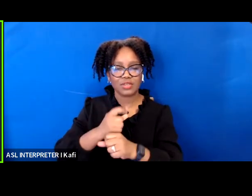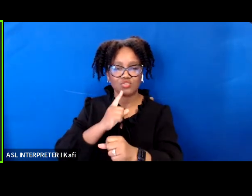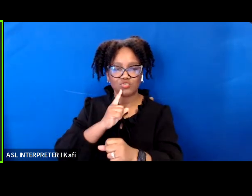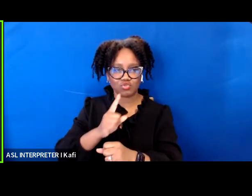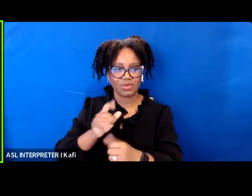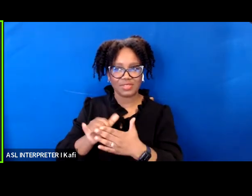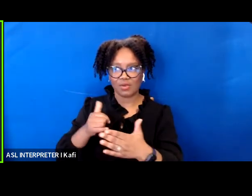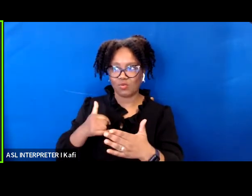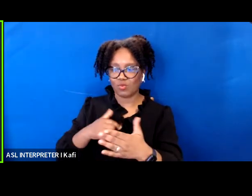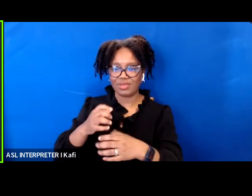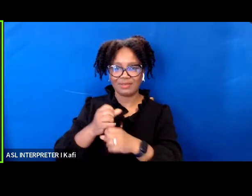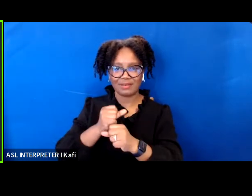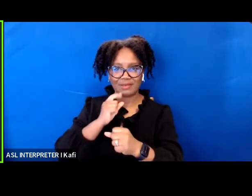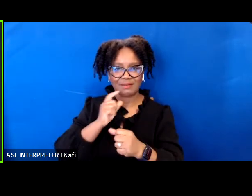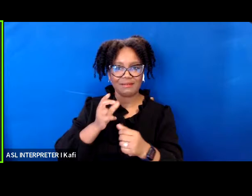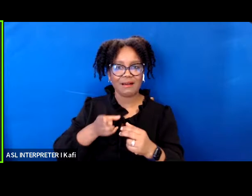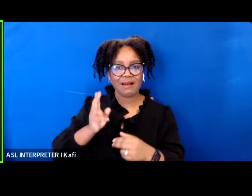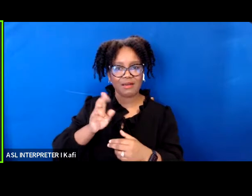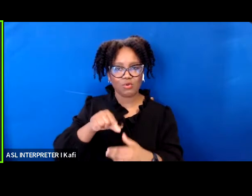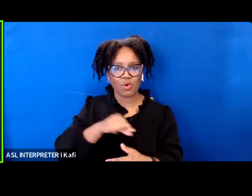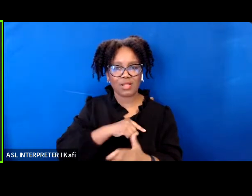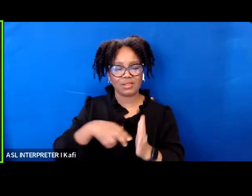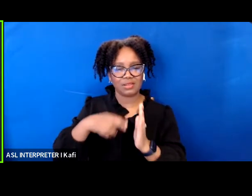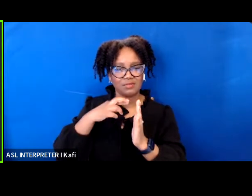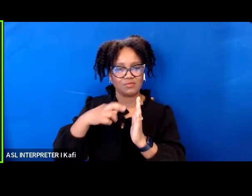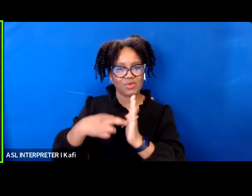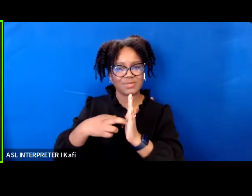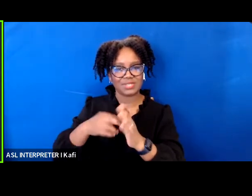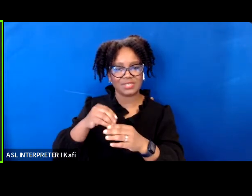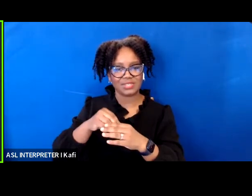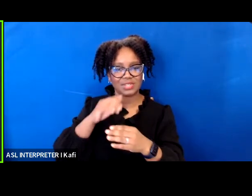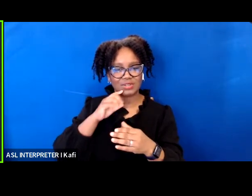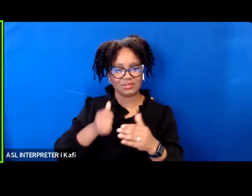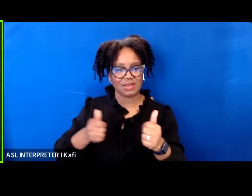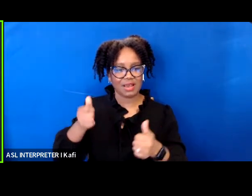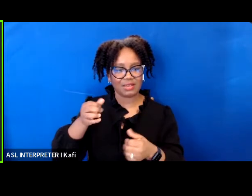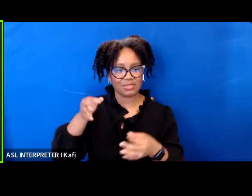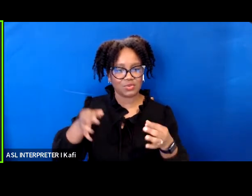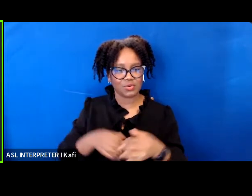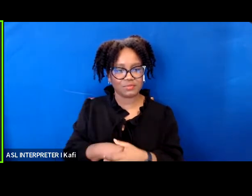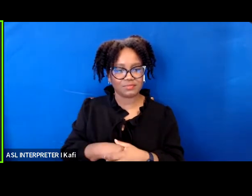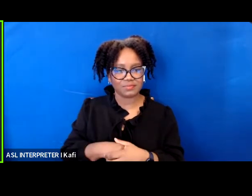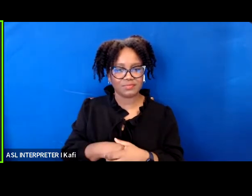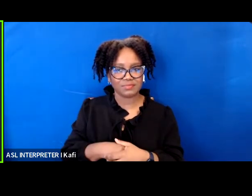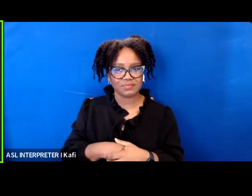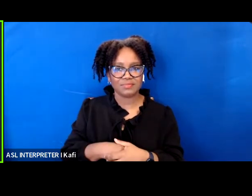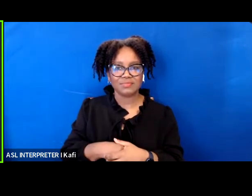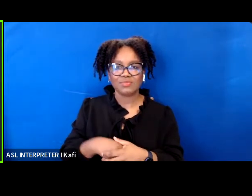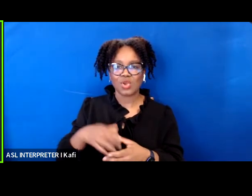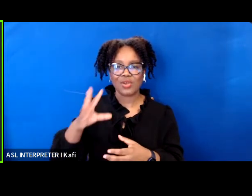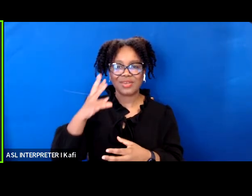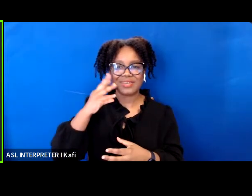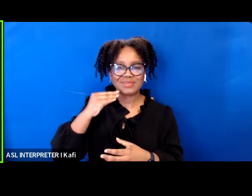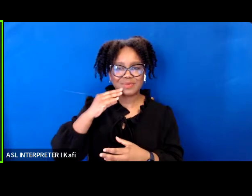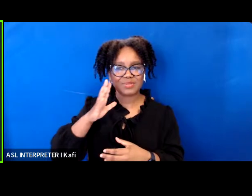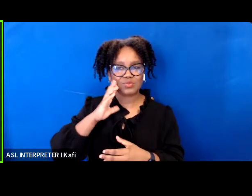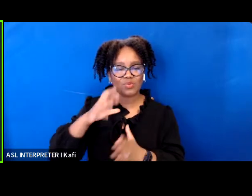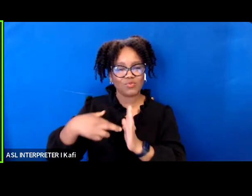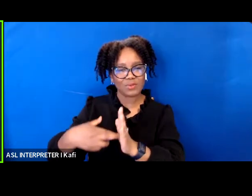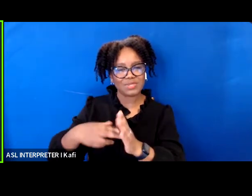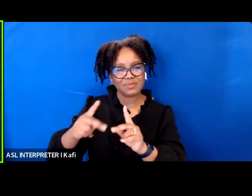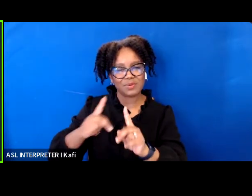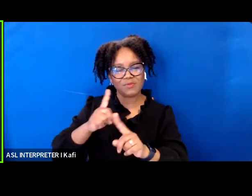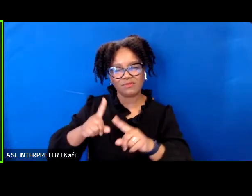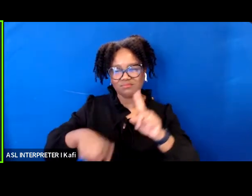her experience representing people from all walks of life will lend perspective as she interprets the law as a justice at the